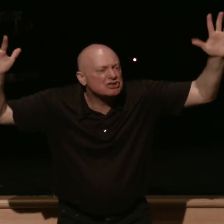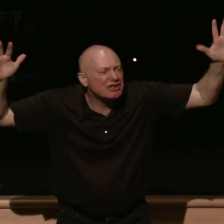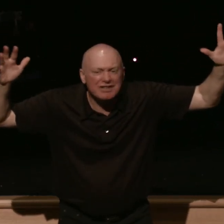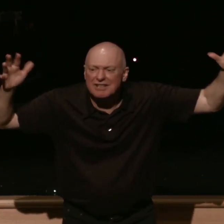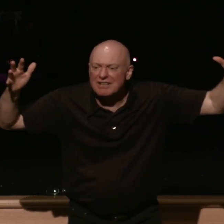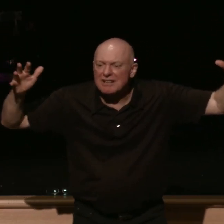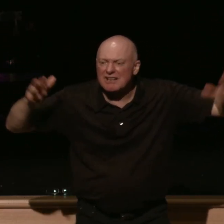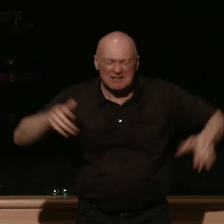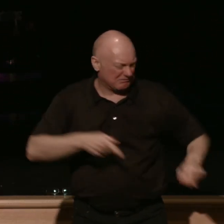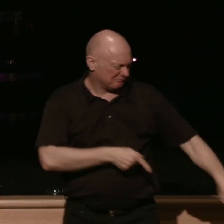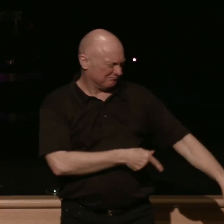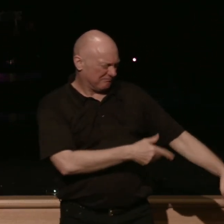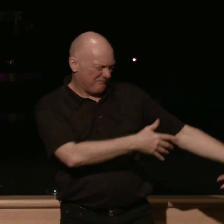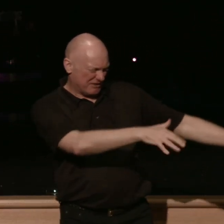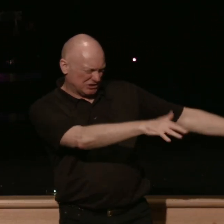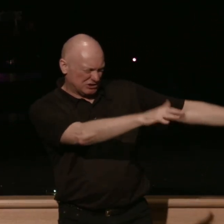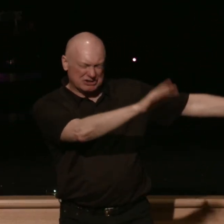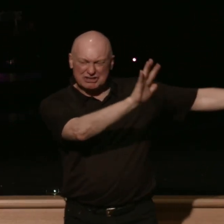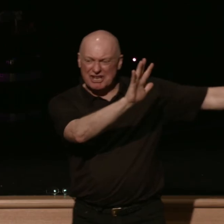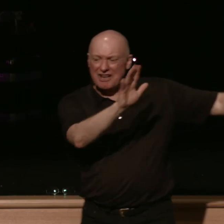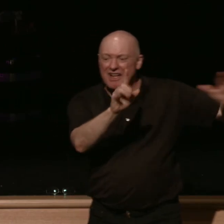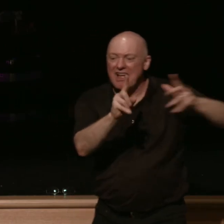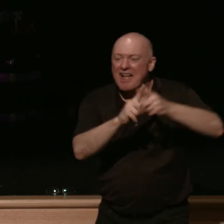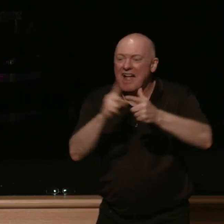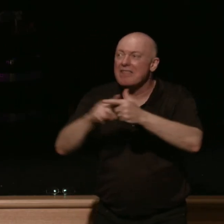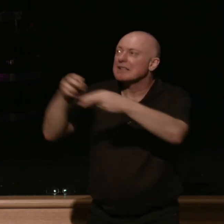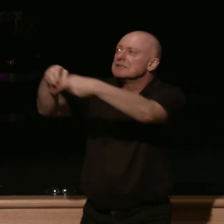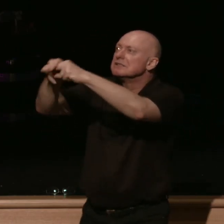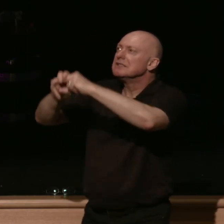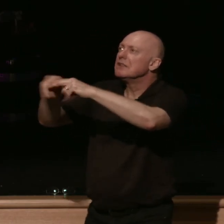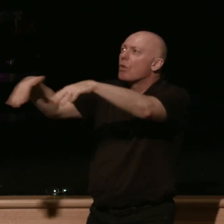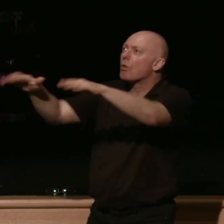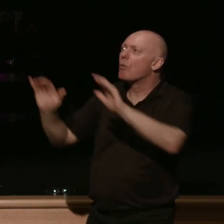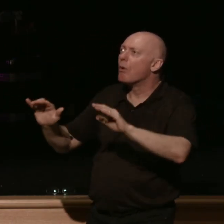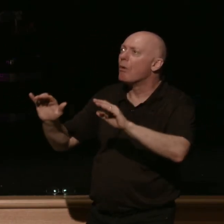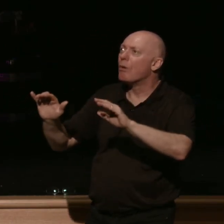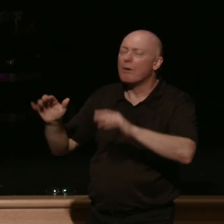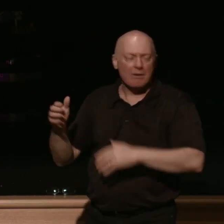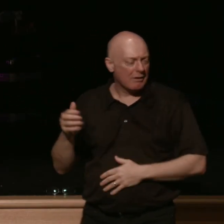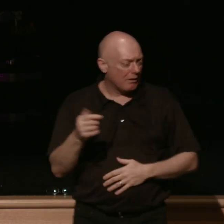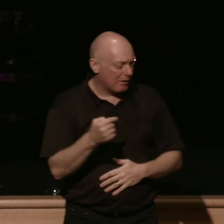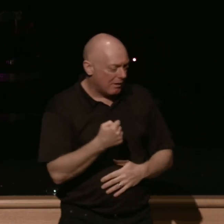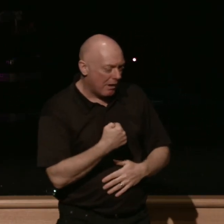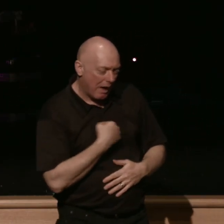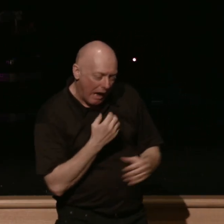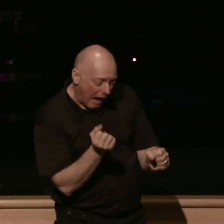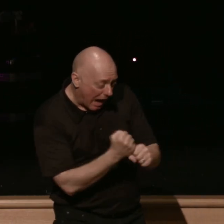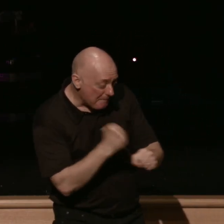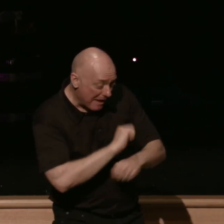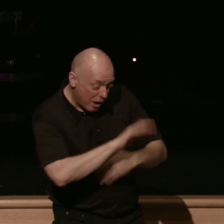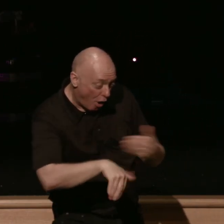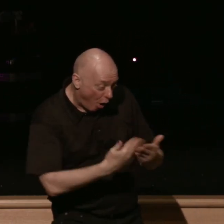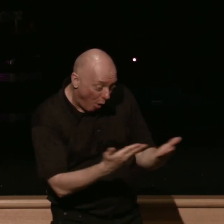things have passed away and then we hear the voice from the one who's seated on the throne behold I am making all things new